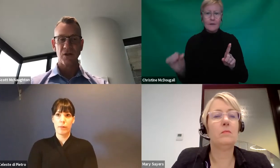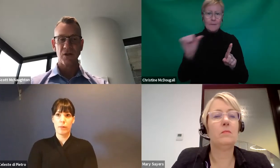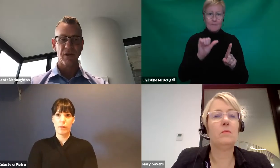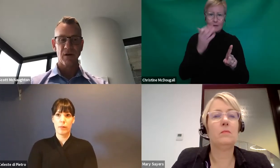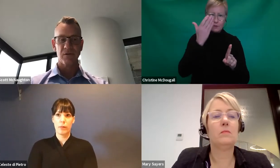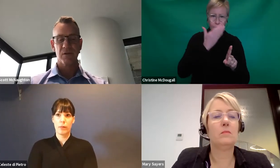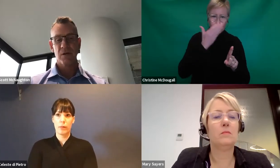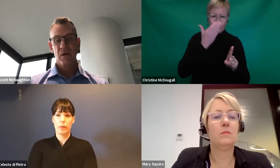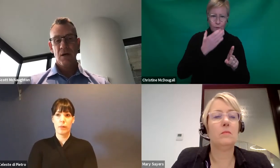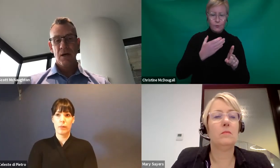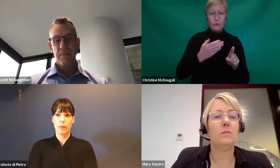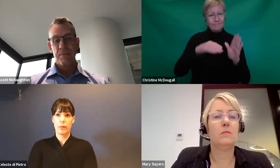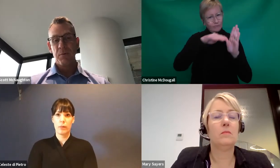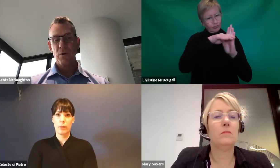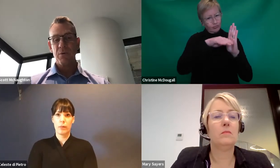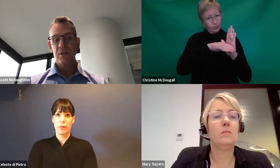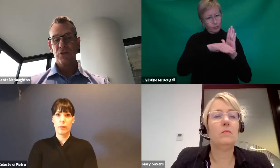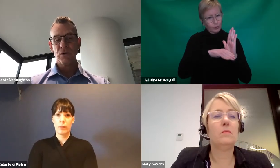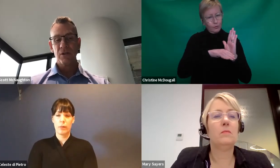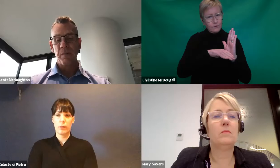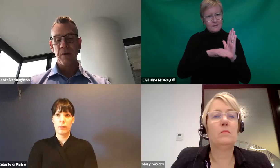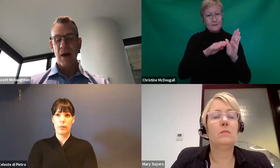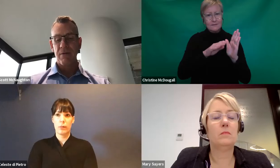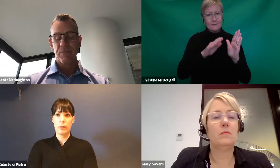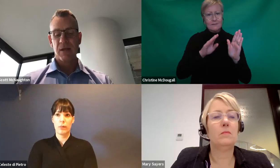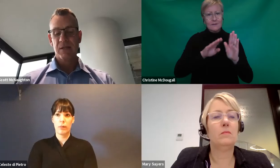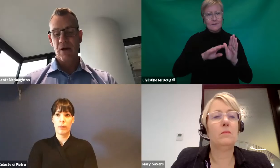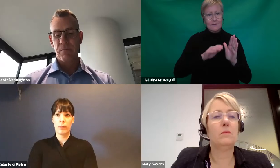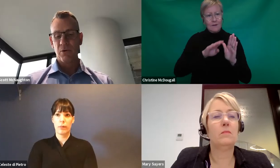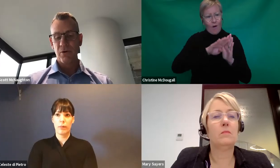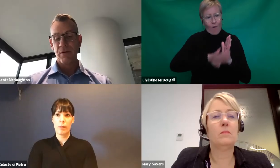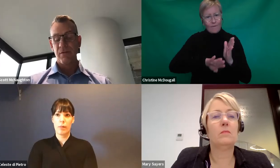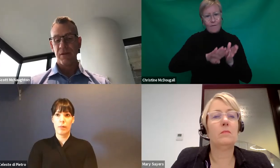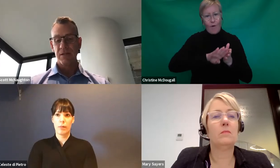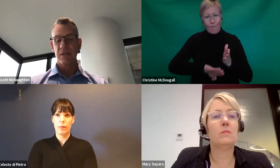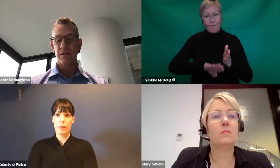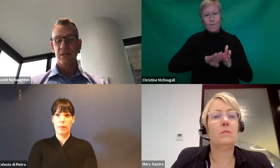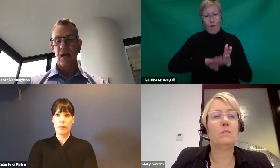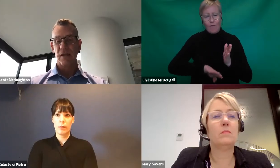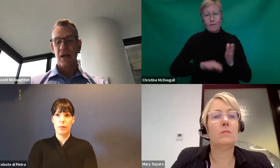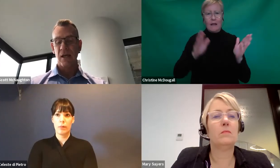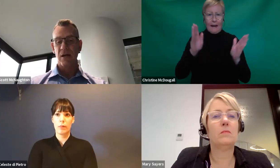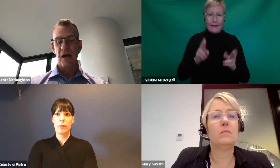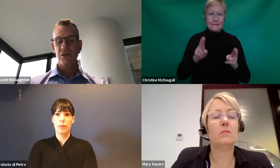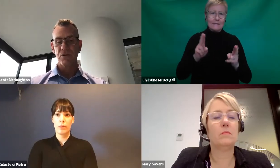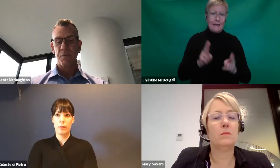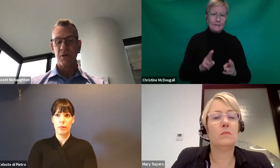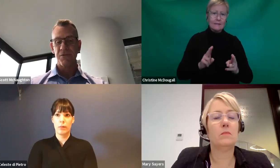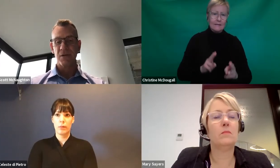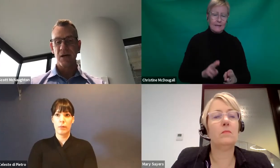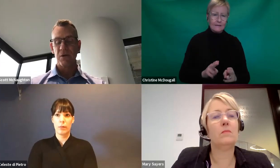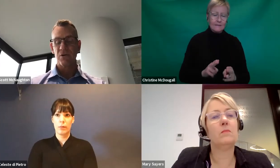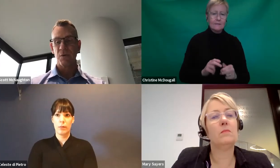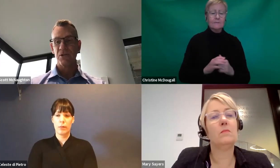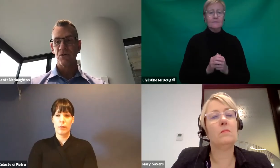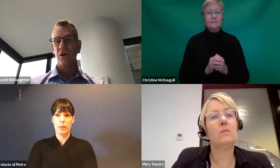opportunity for those. But what I wanted to talk a little bit about is how important this is and the NDIA's response